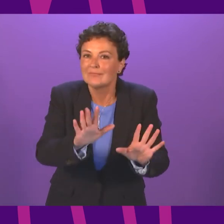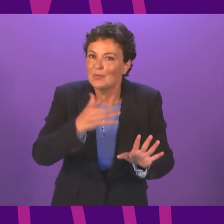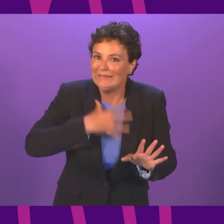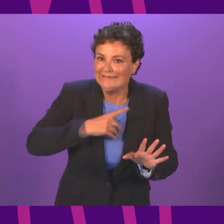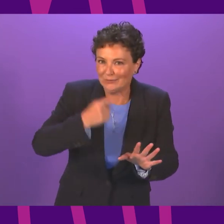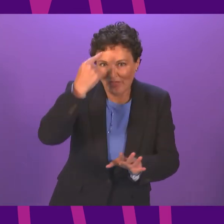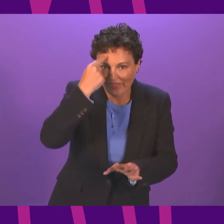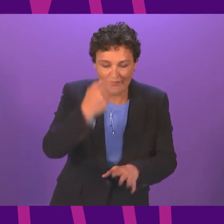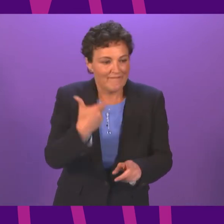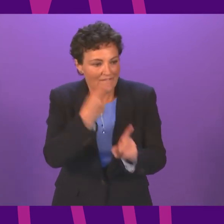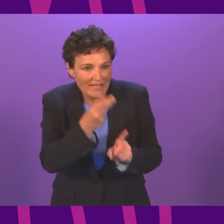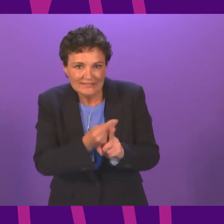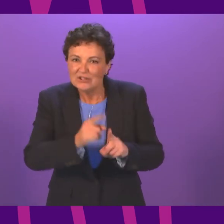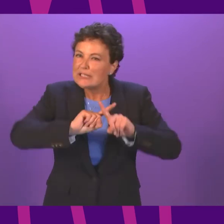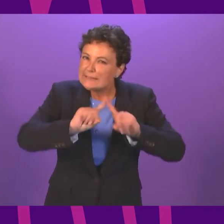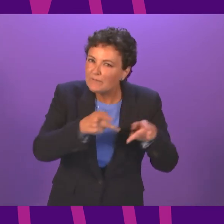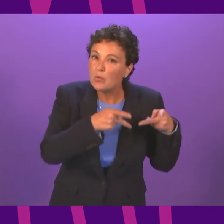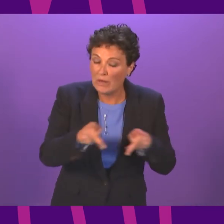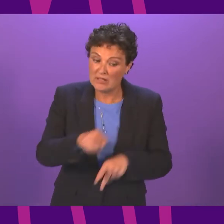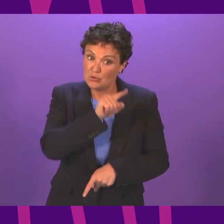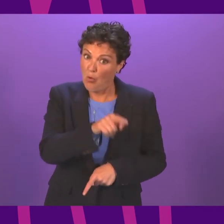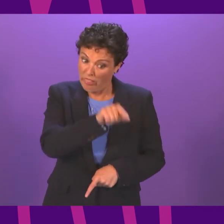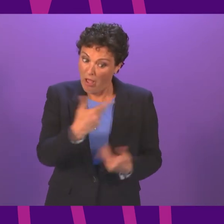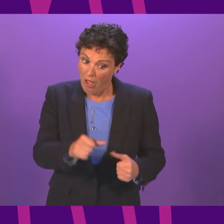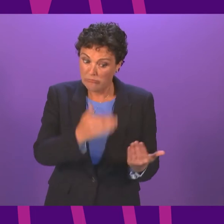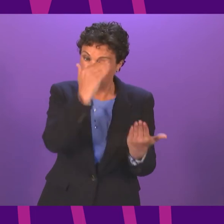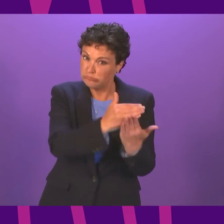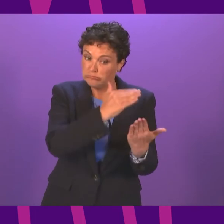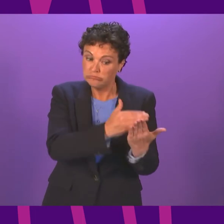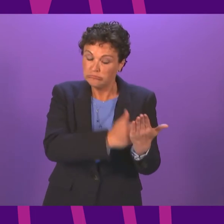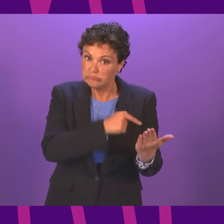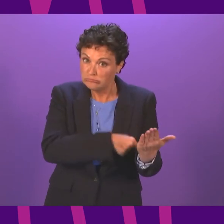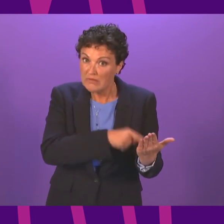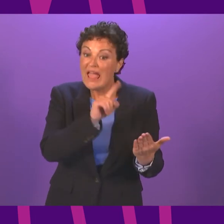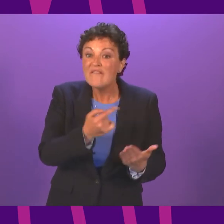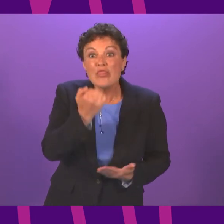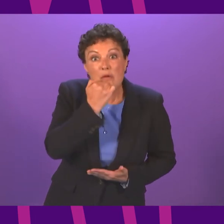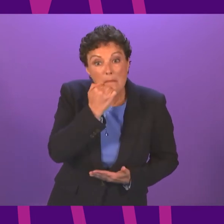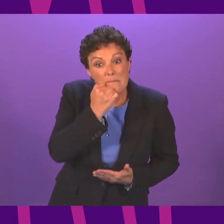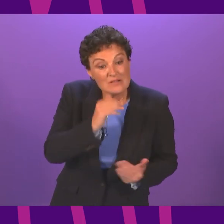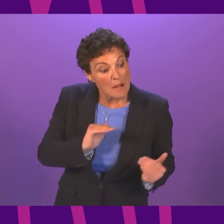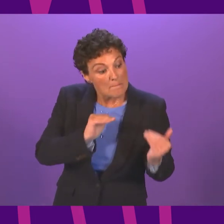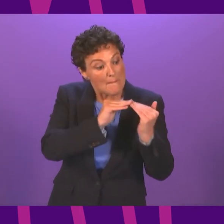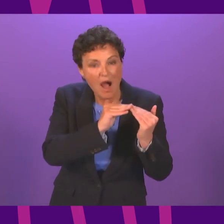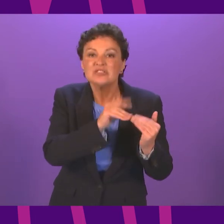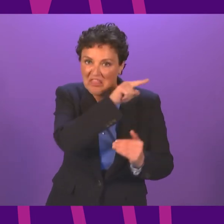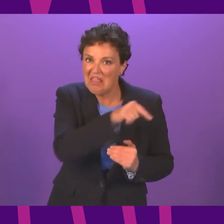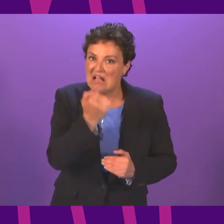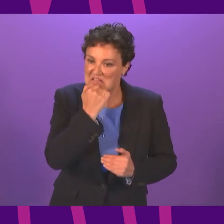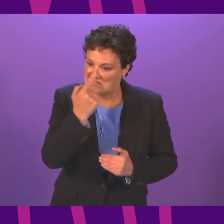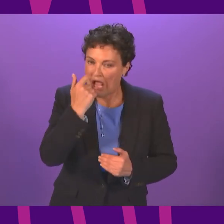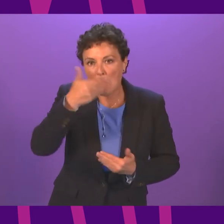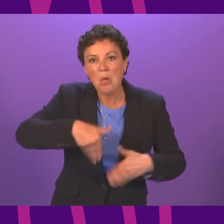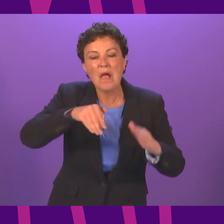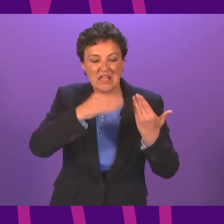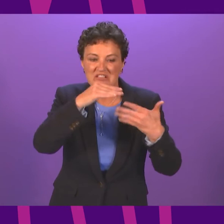milestones are really important and they inform the decisions that I will set out today. Also, underpinning these decisions and